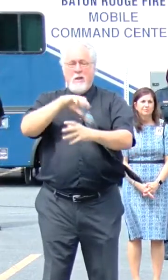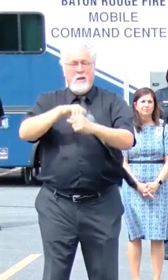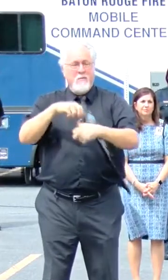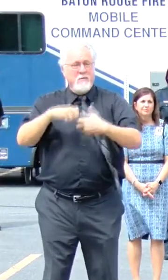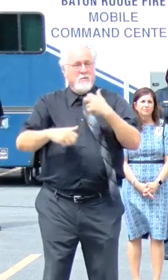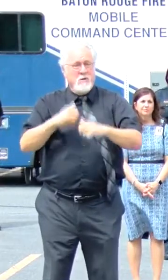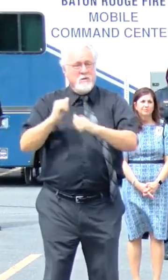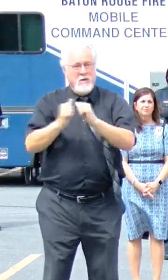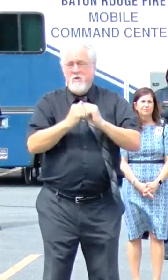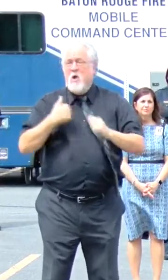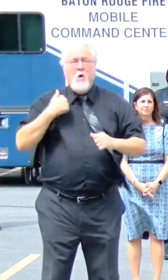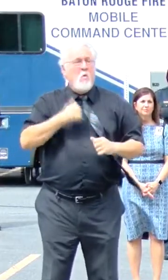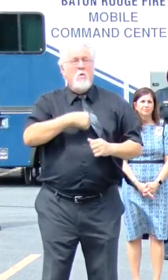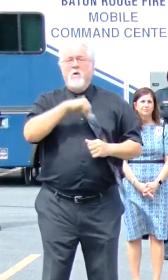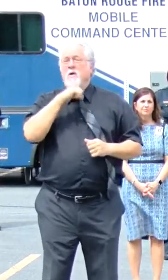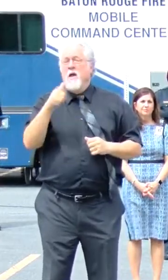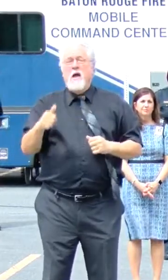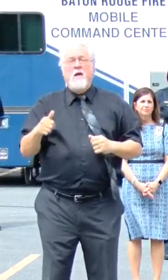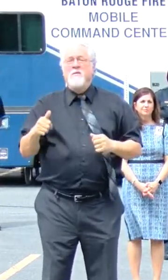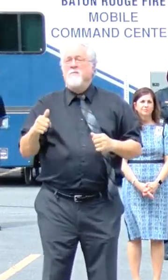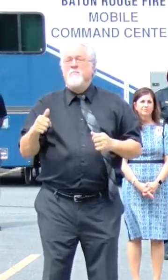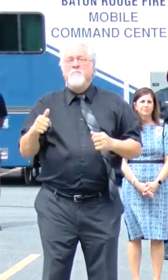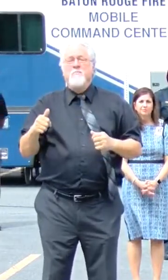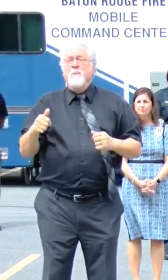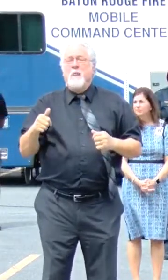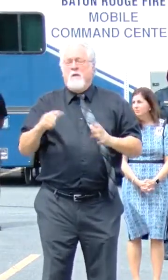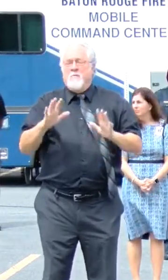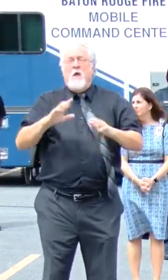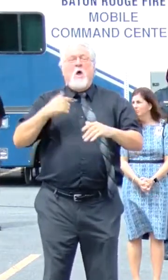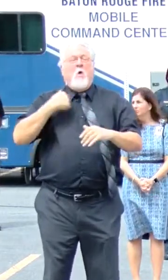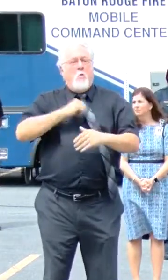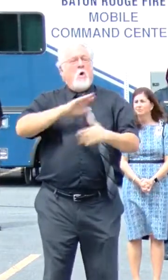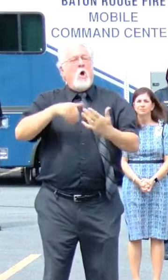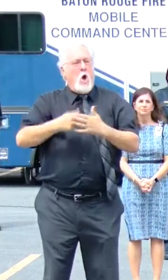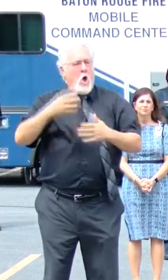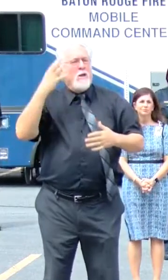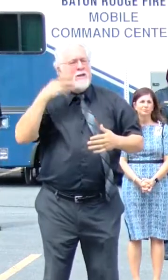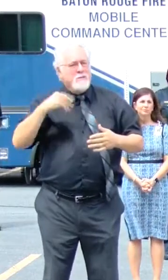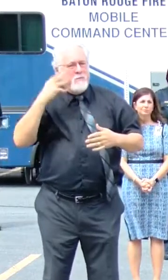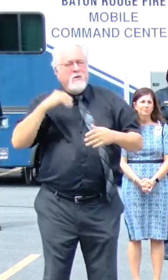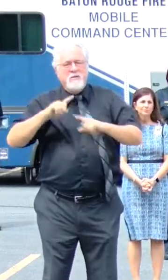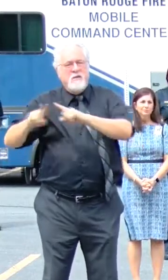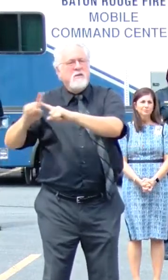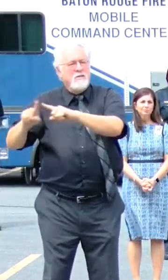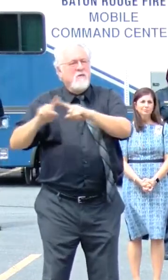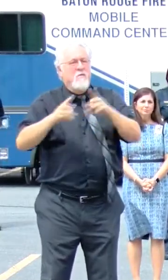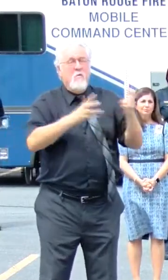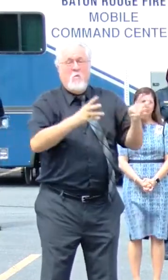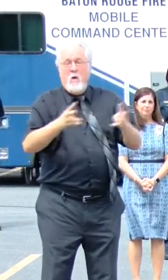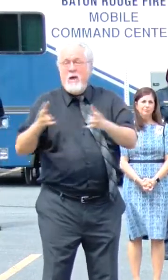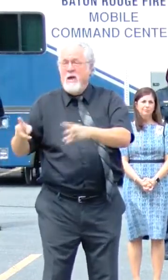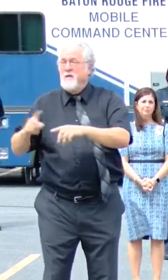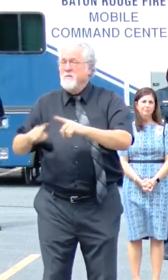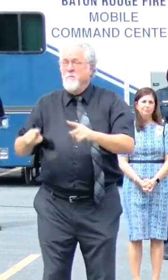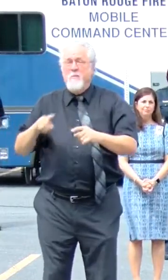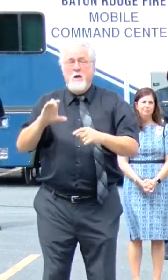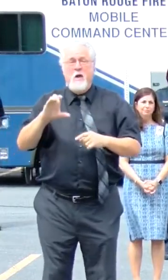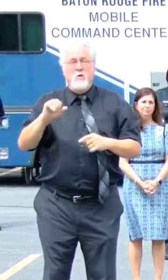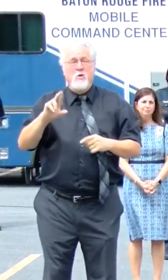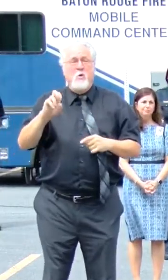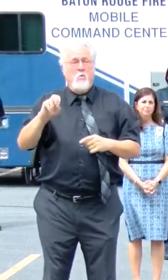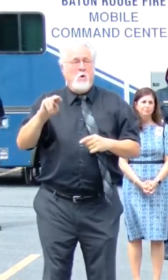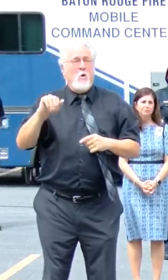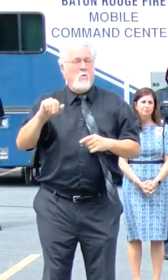see we are not at all, we are all experiencing it in different ways. But coronavirus